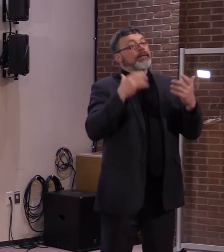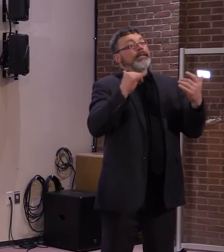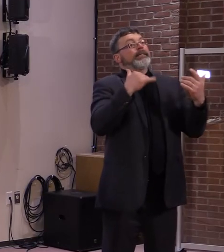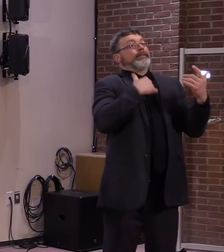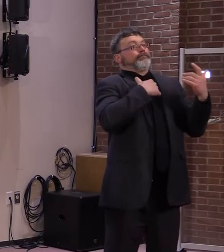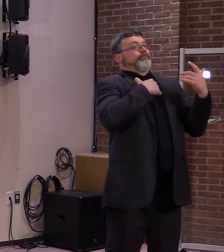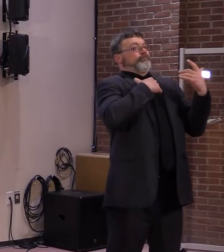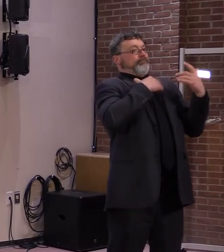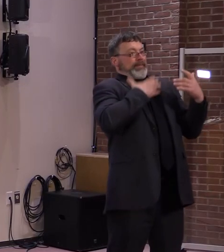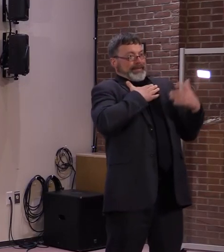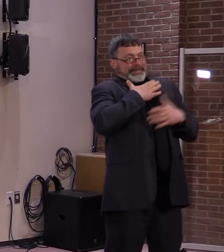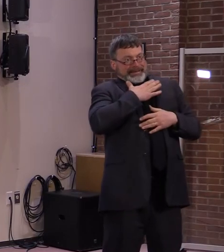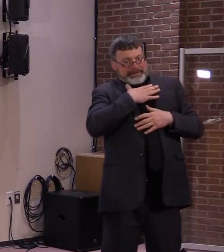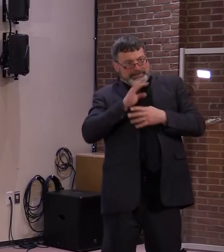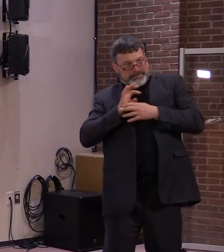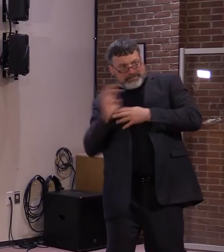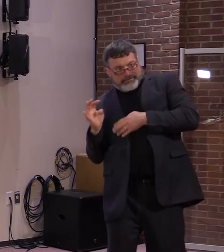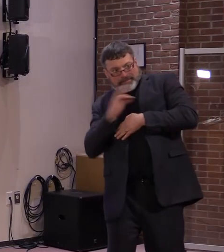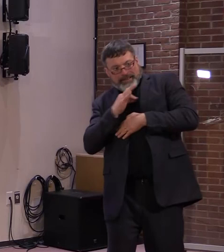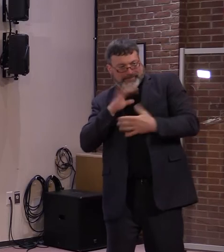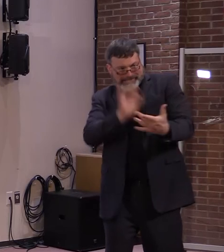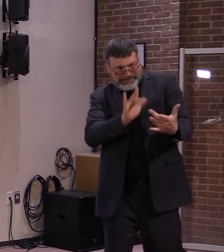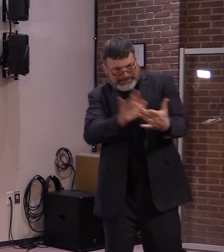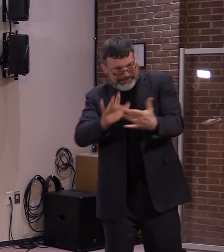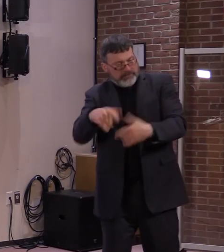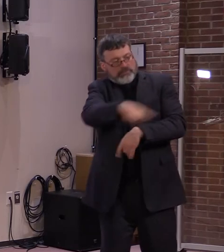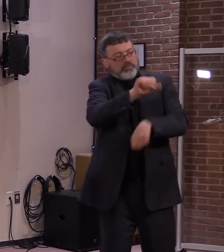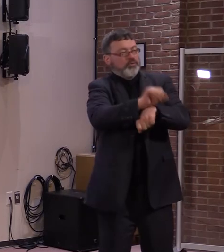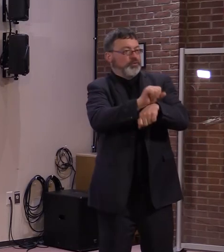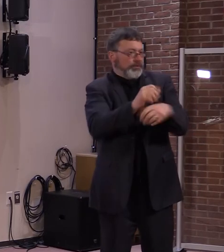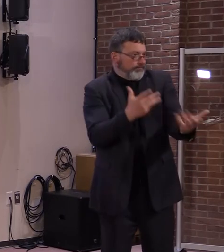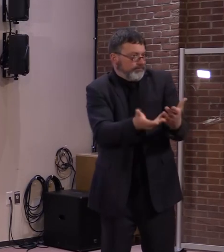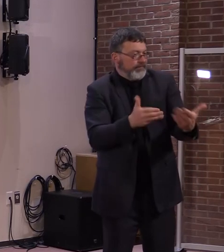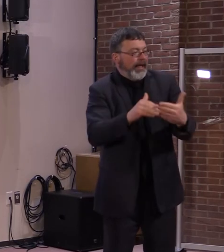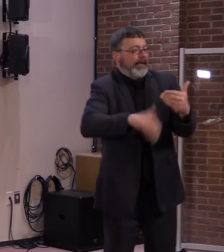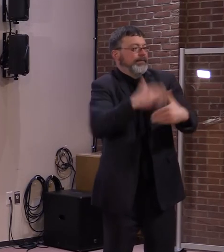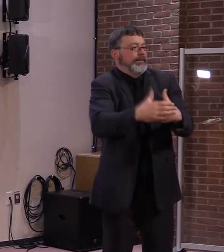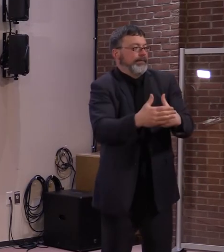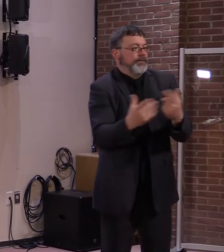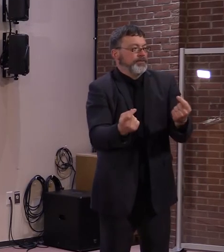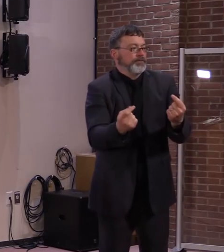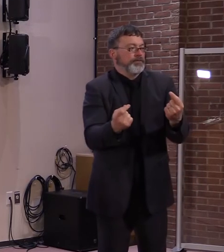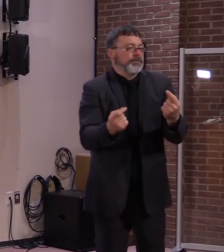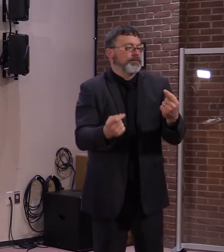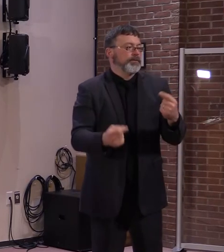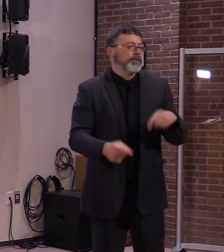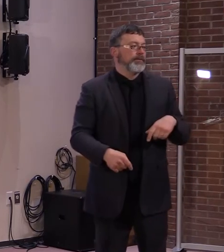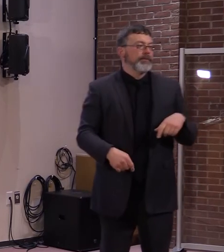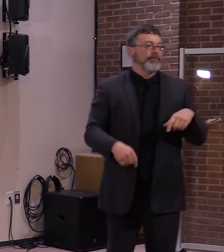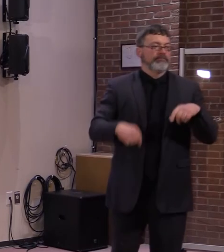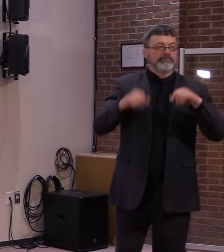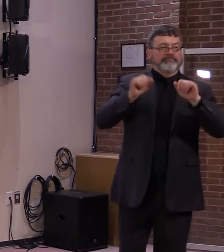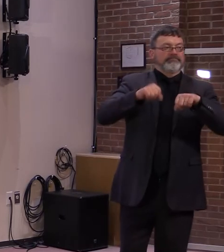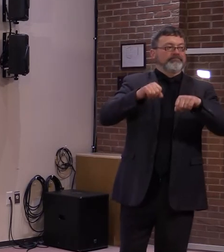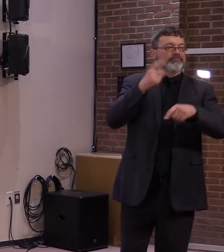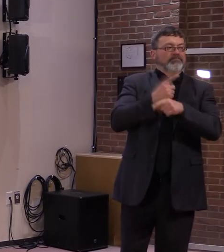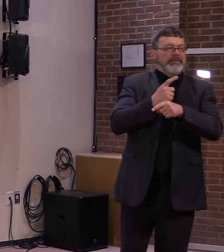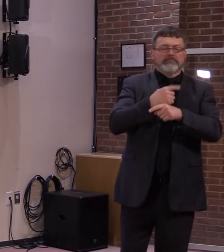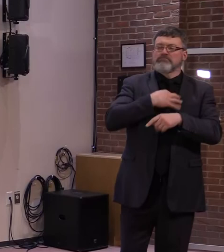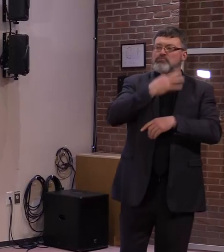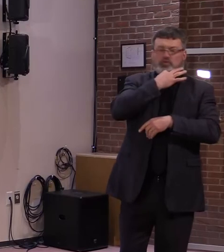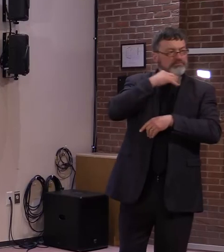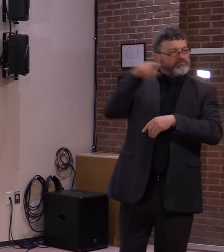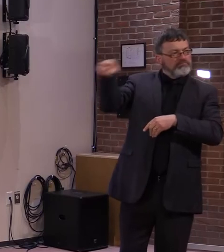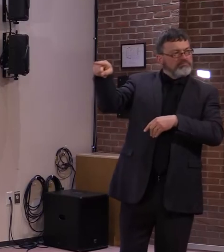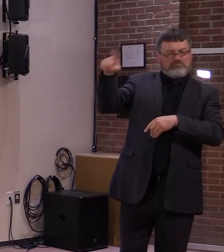governor, the governor mentioned earlier that he was aware that apparently there were some financial issues at Coffee Cup. What were you aware of,